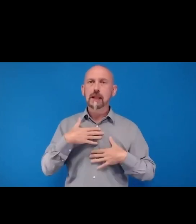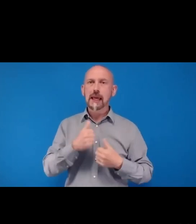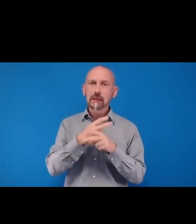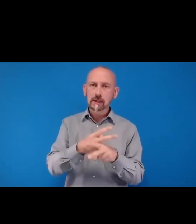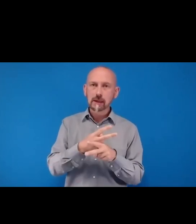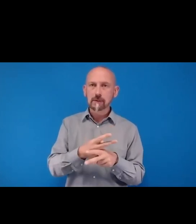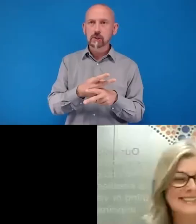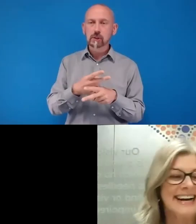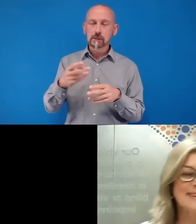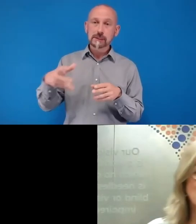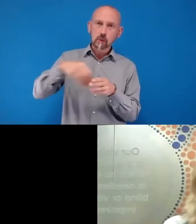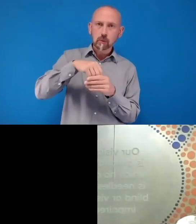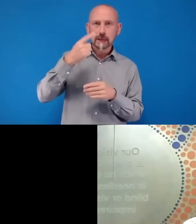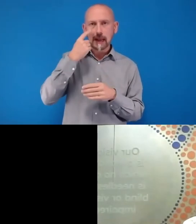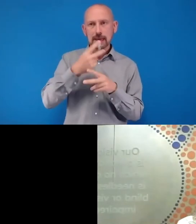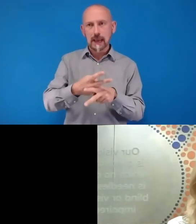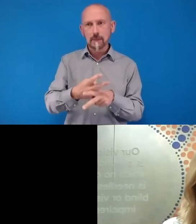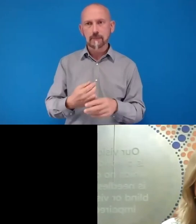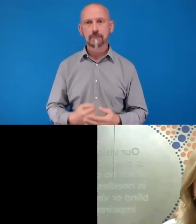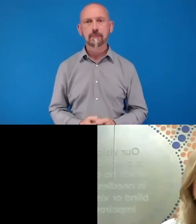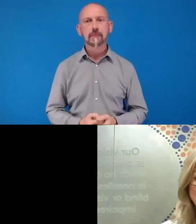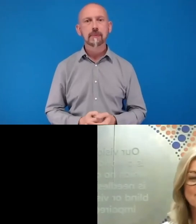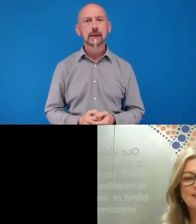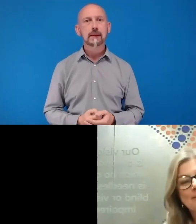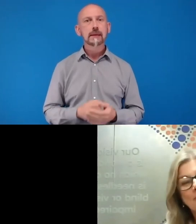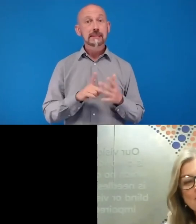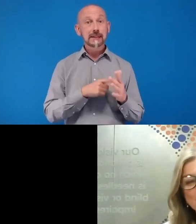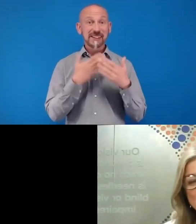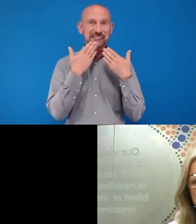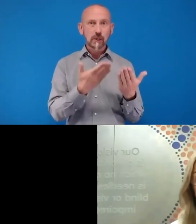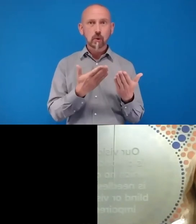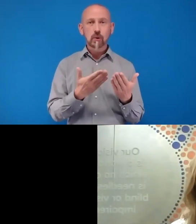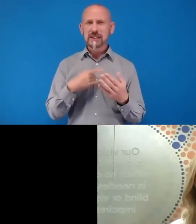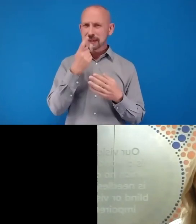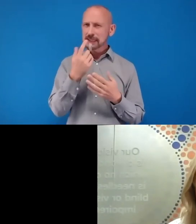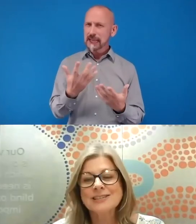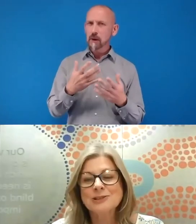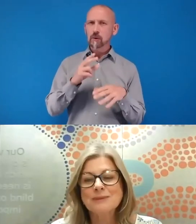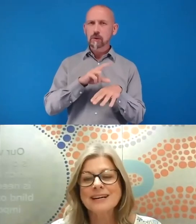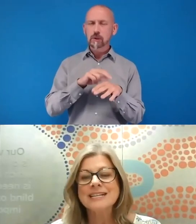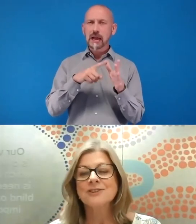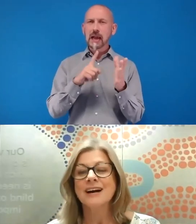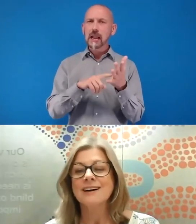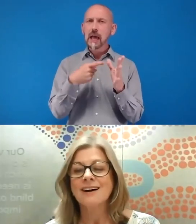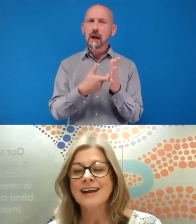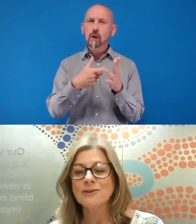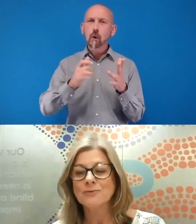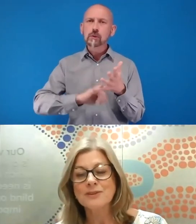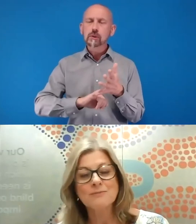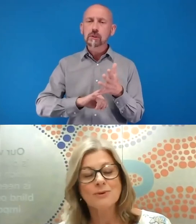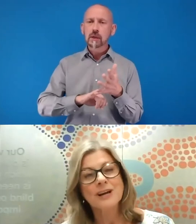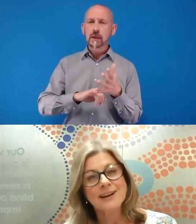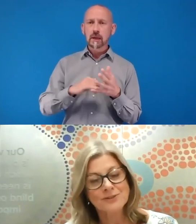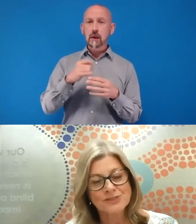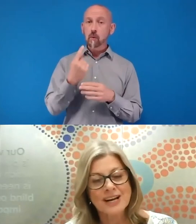Thank you. Manaza. If I could move to you, Alakos. One of the biggest challenges is to better integrate eye health